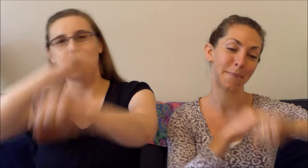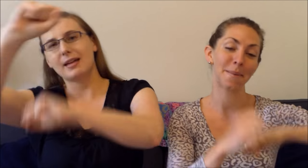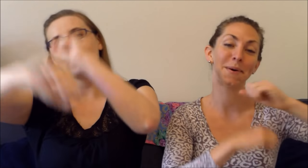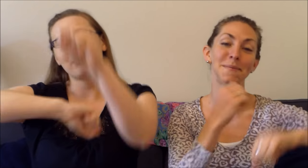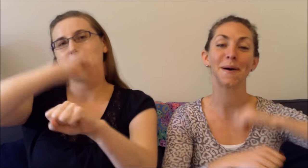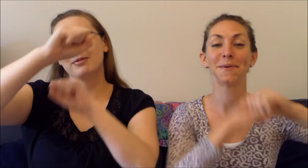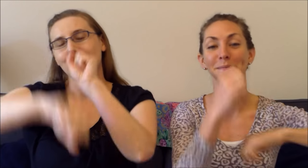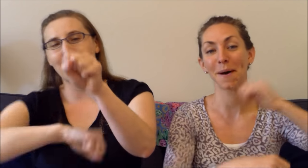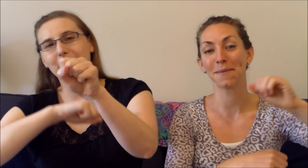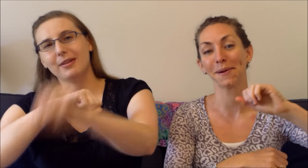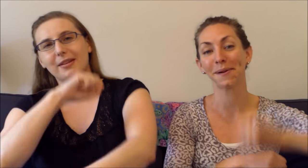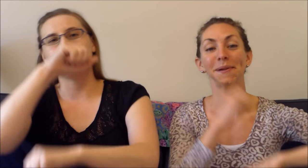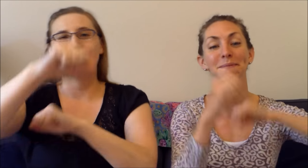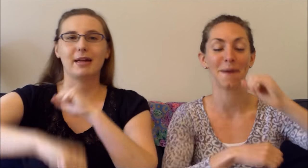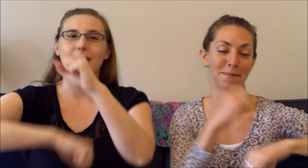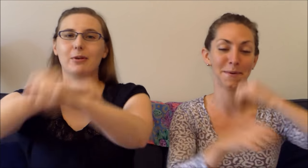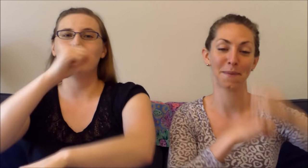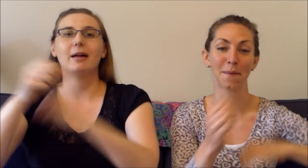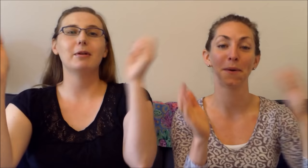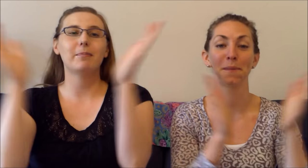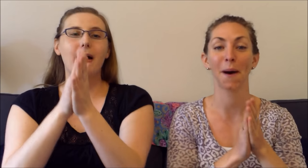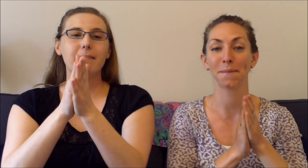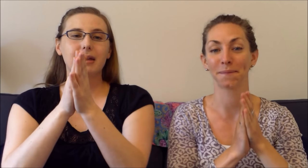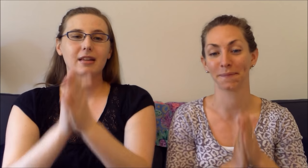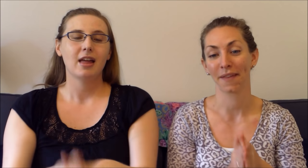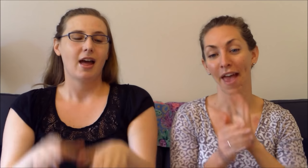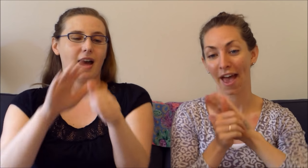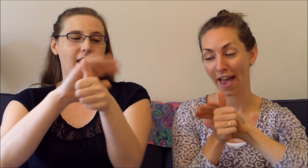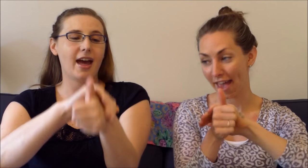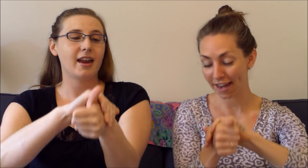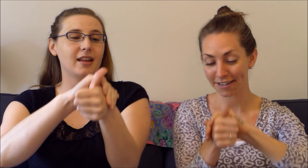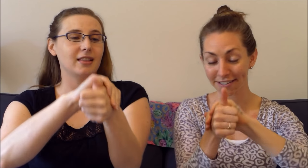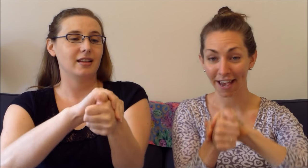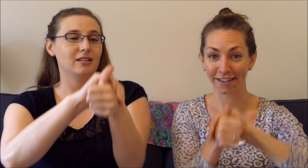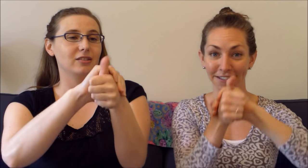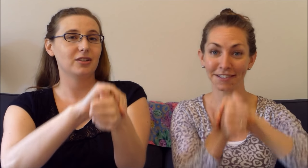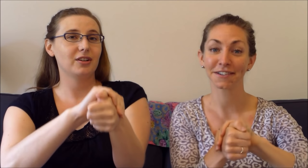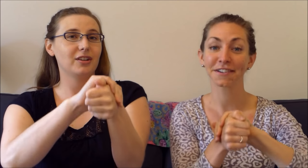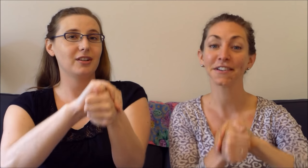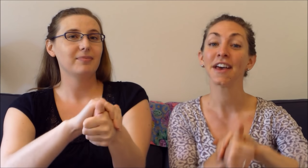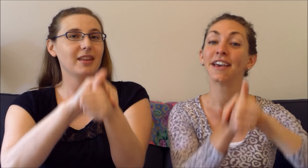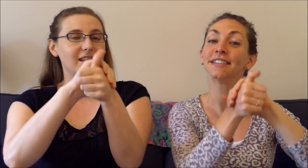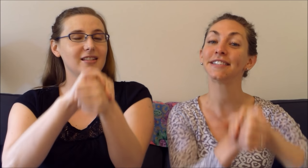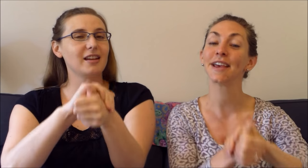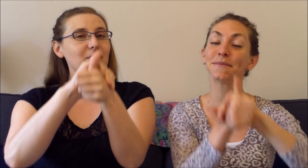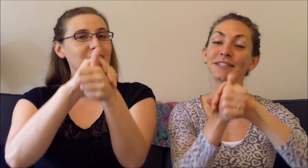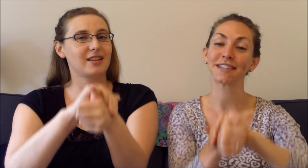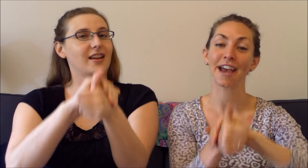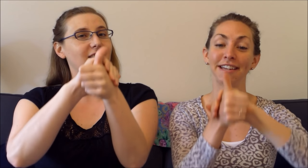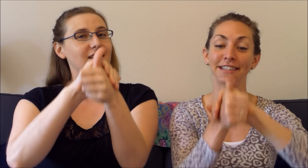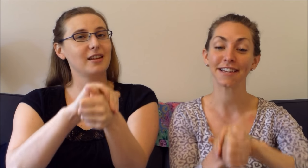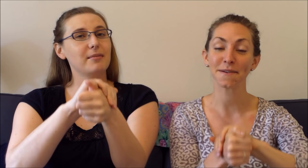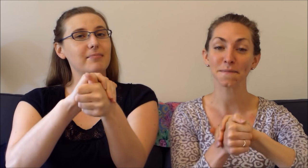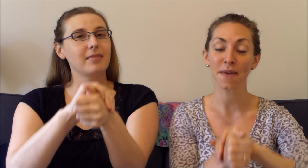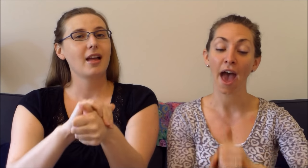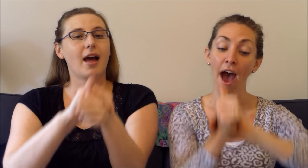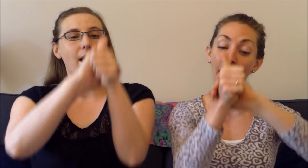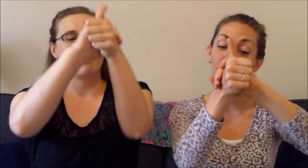Bubble, bubble, bubble, bubble, bubble, pop. I had a little turtle. His name was Tiny Tim. I